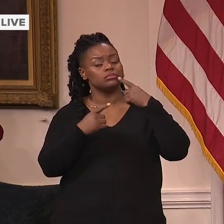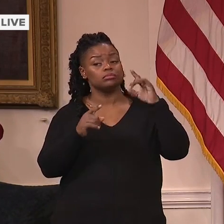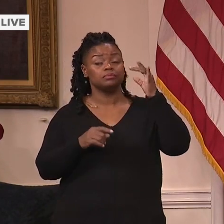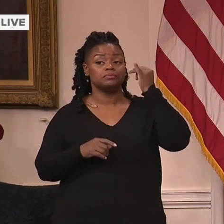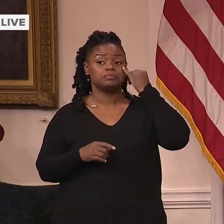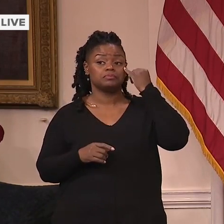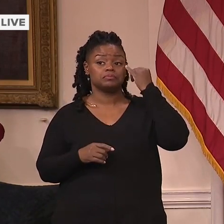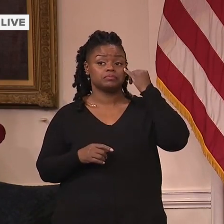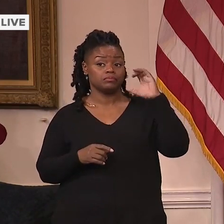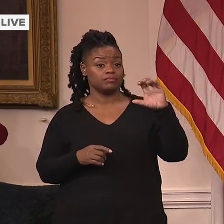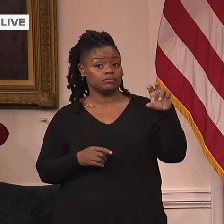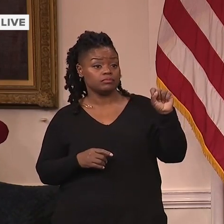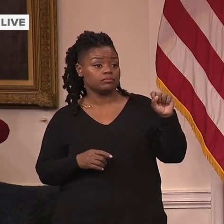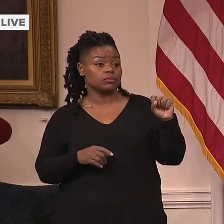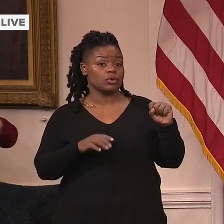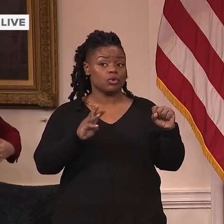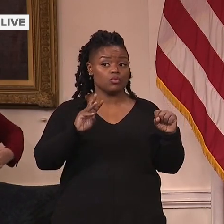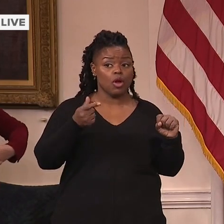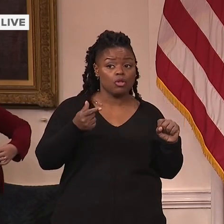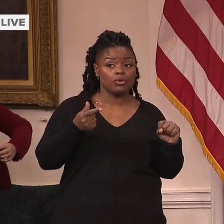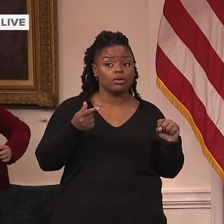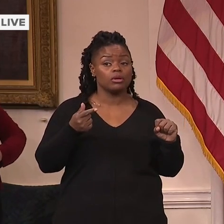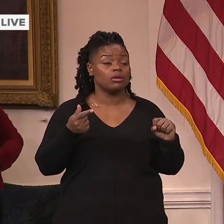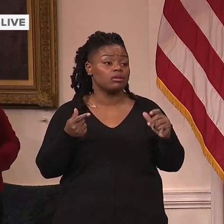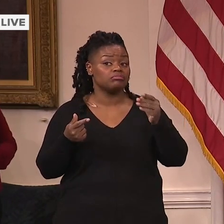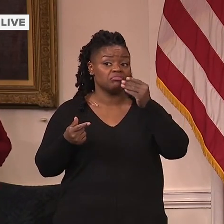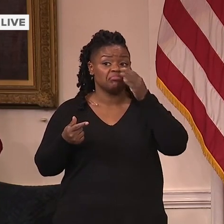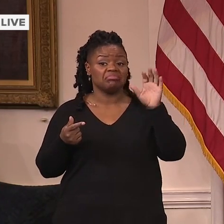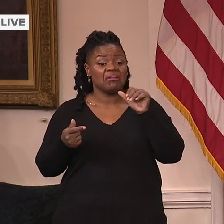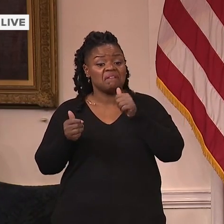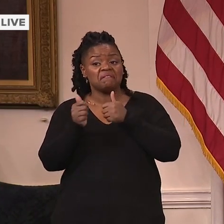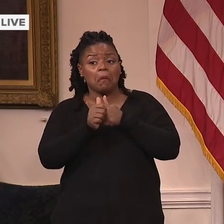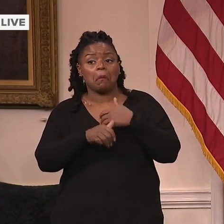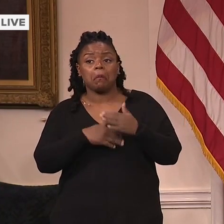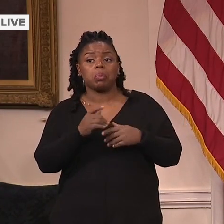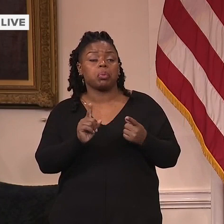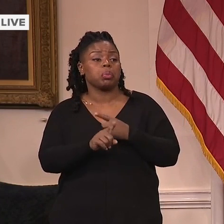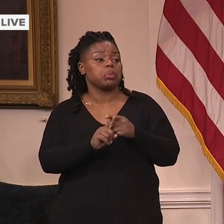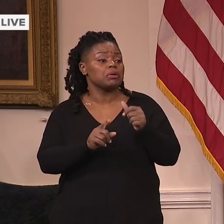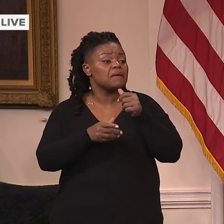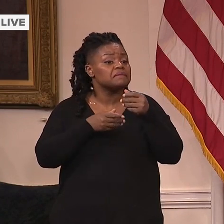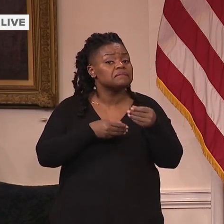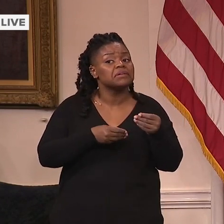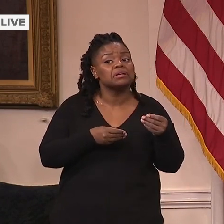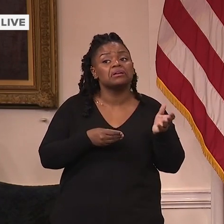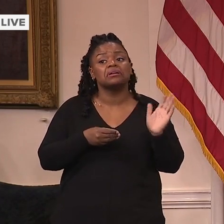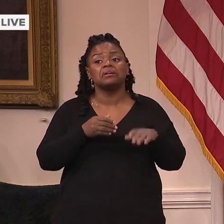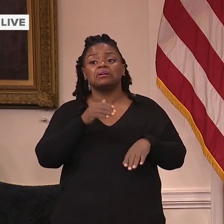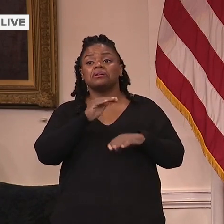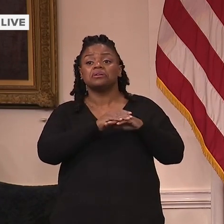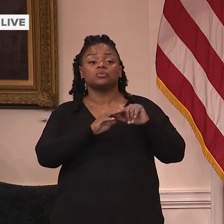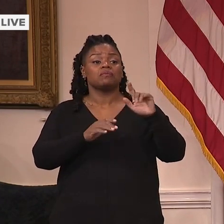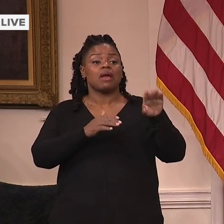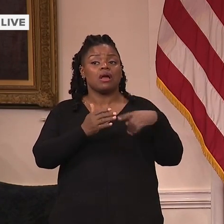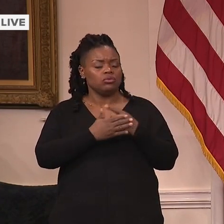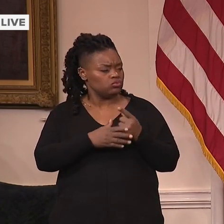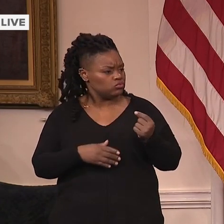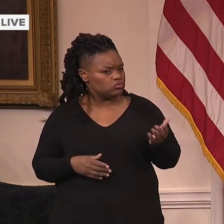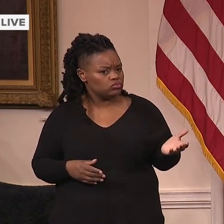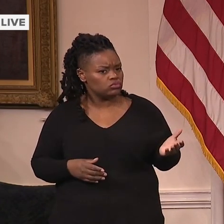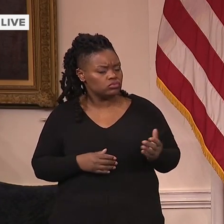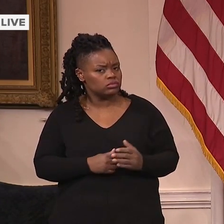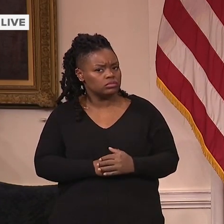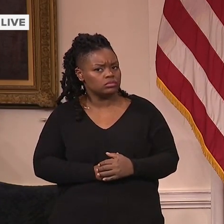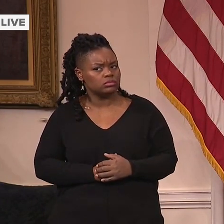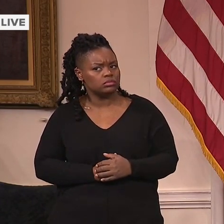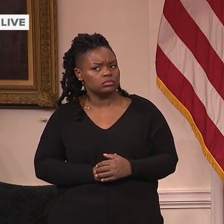Walgreens don't comply in the system of the vaccinations they're getting within 24 hours? They've both, both